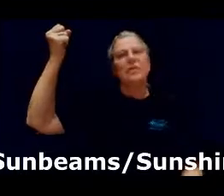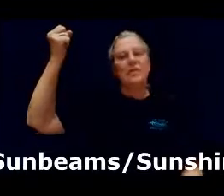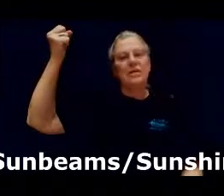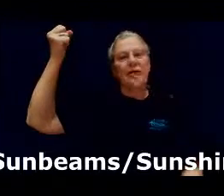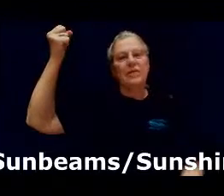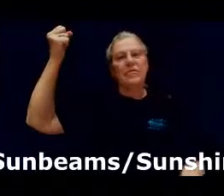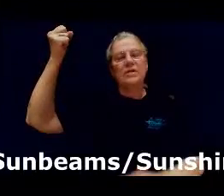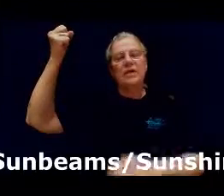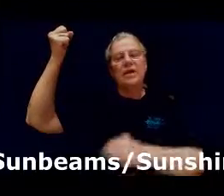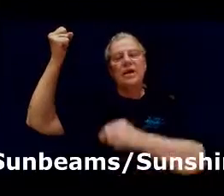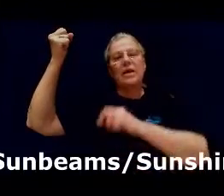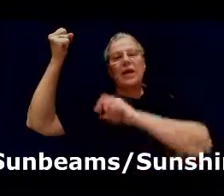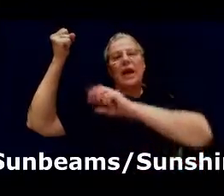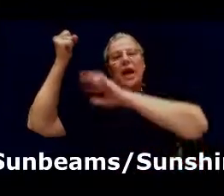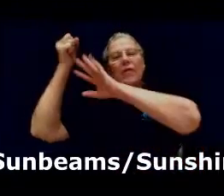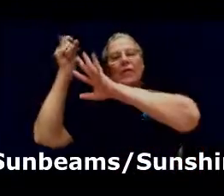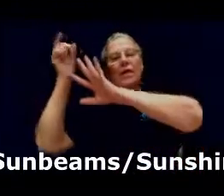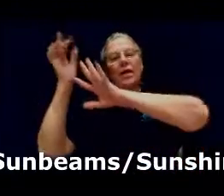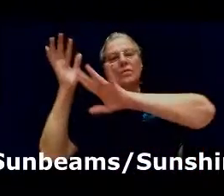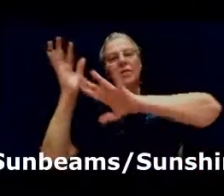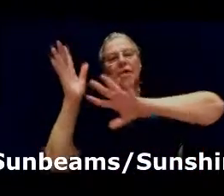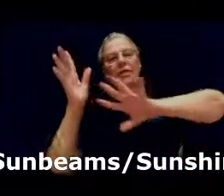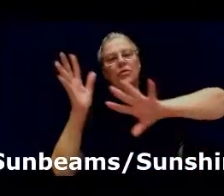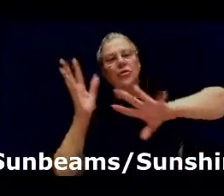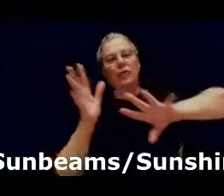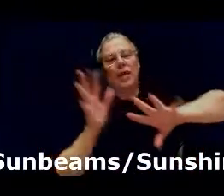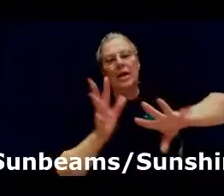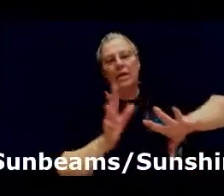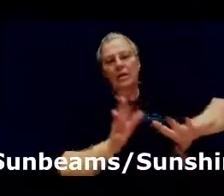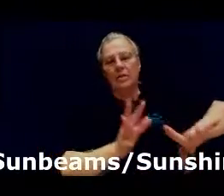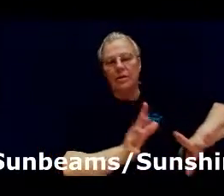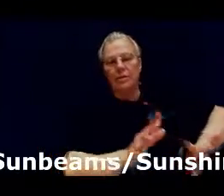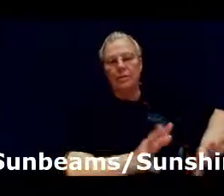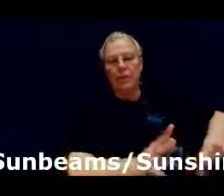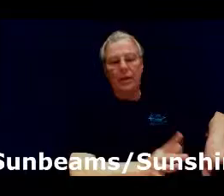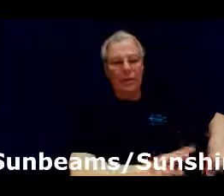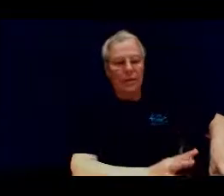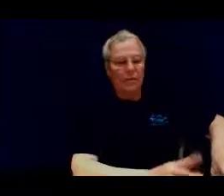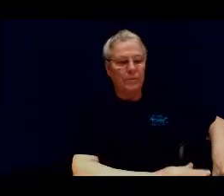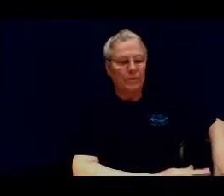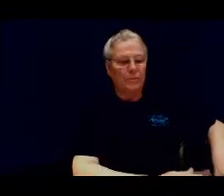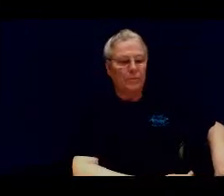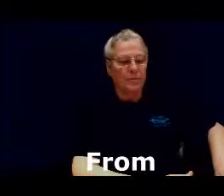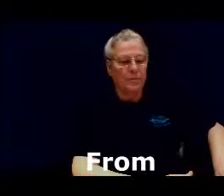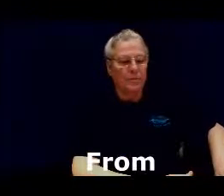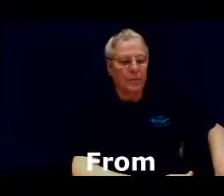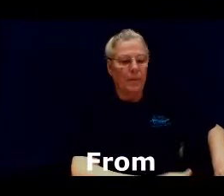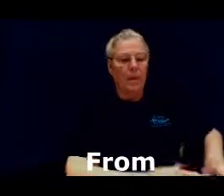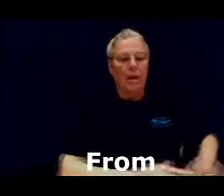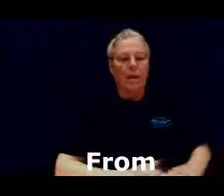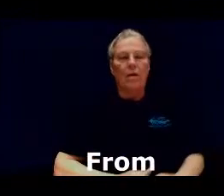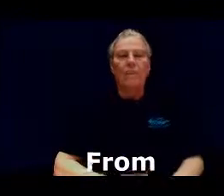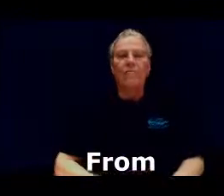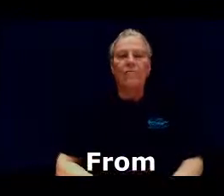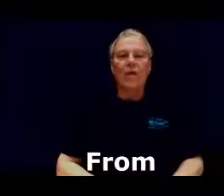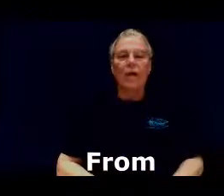in the sky for Sun and then it comes out into a radiant beaming from